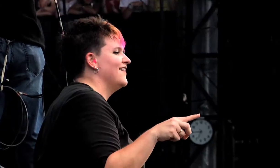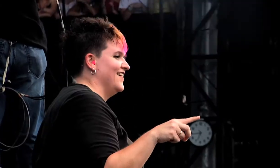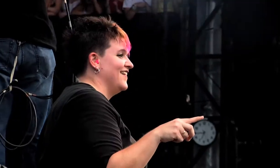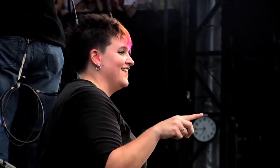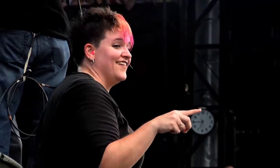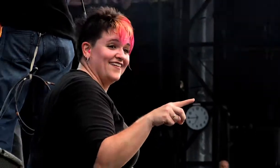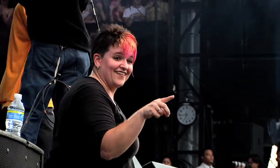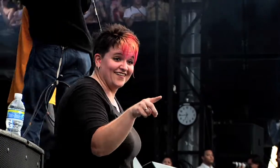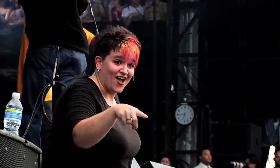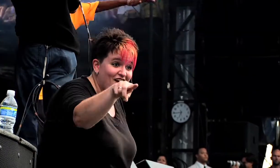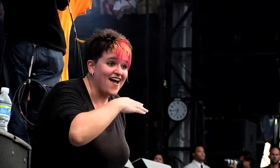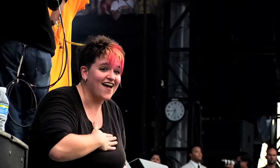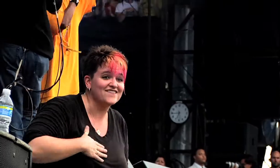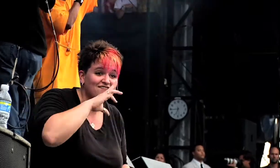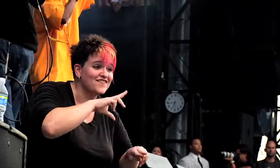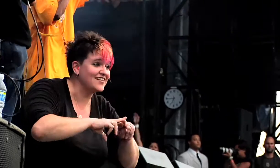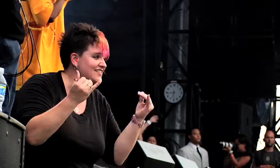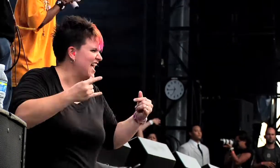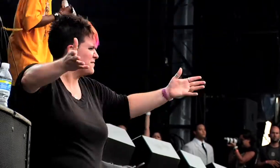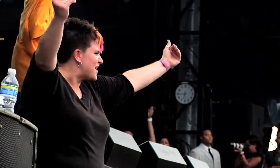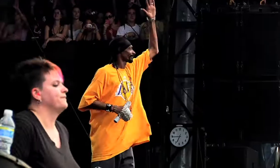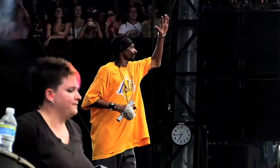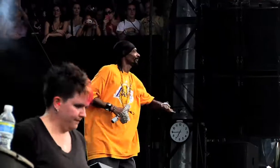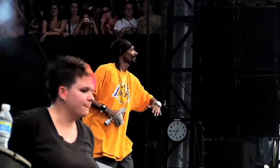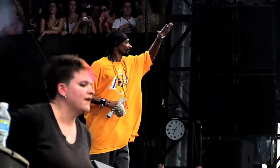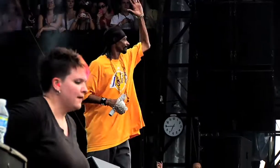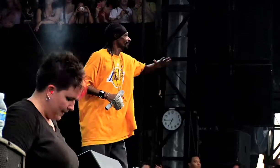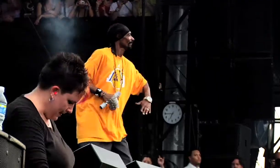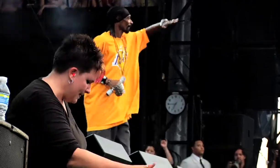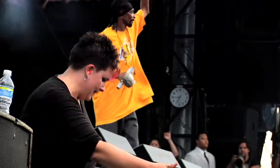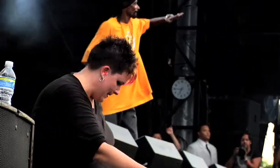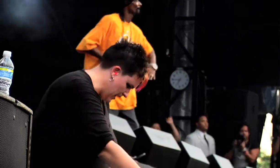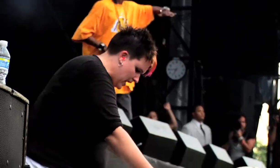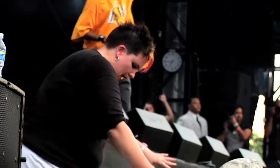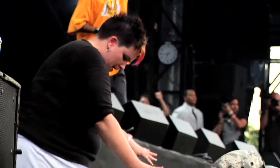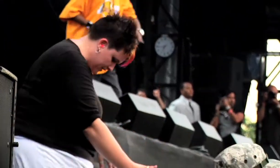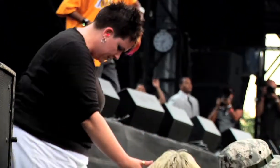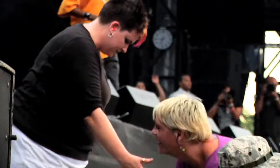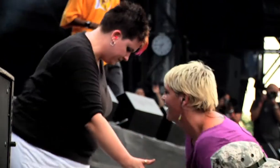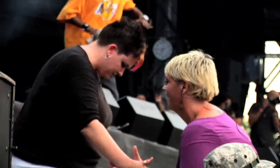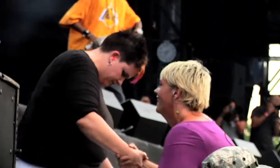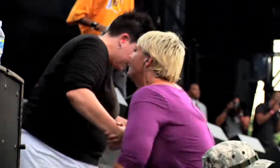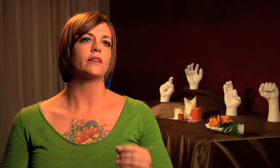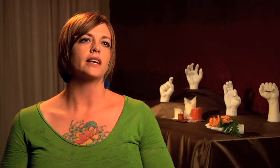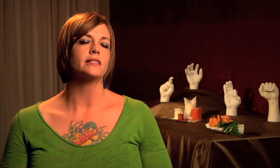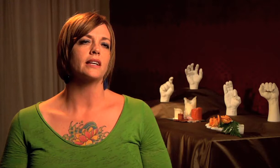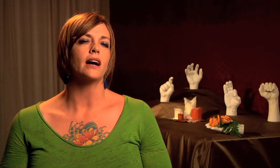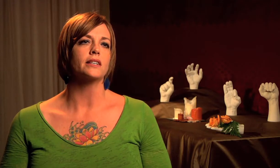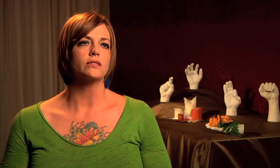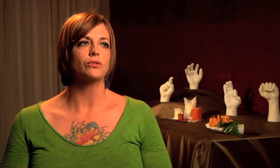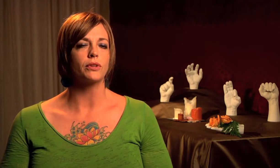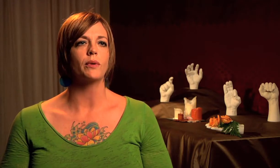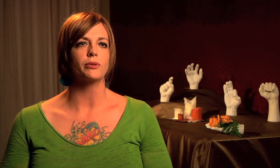If you're having a good time today, just put one hand in there like this. A lot of musicians refer to us as an added value to their stage. They